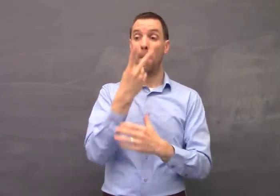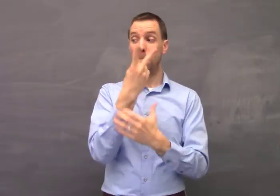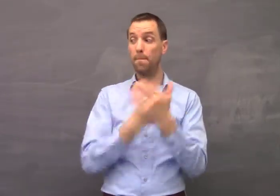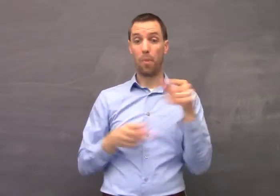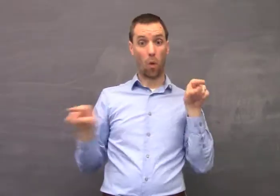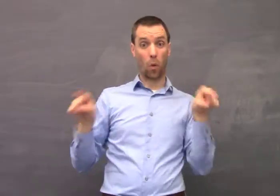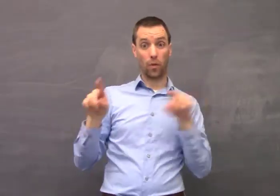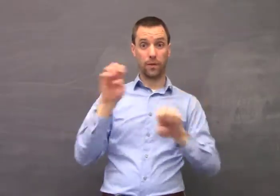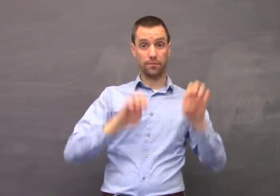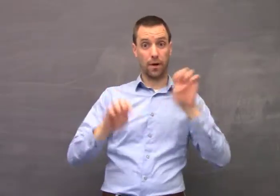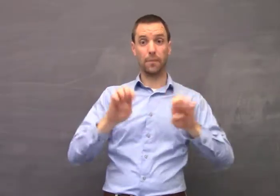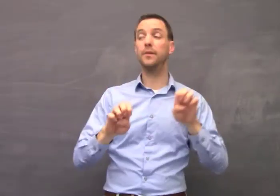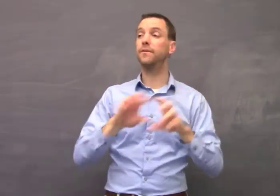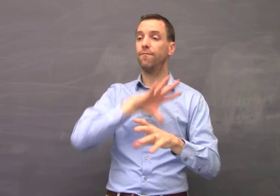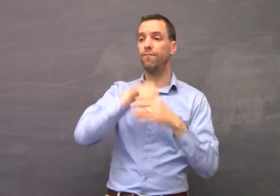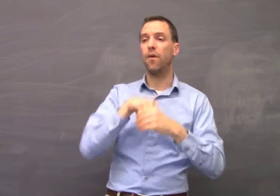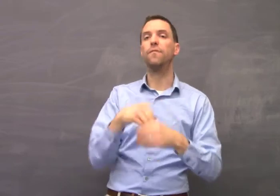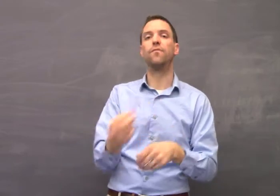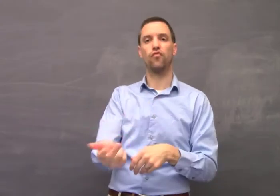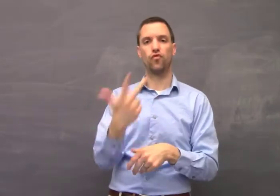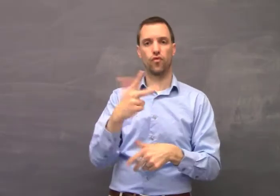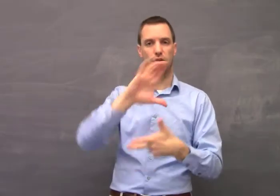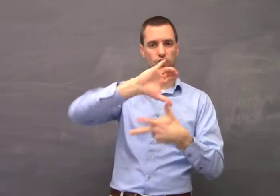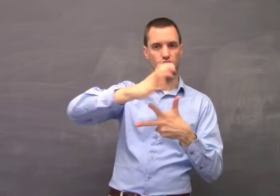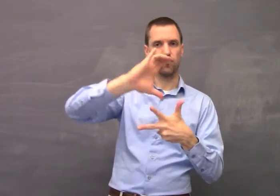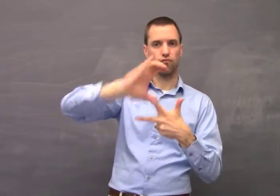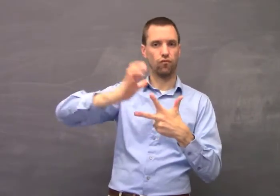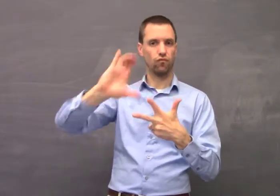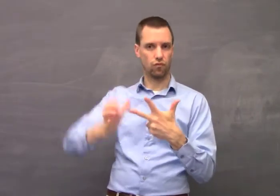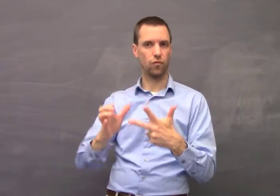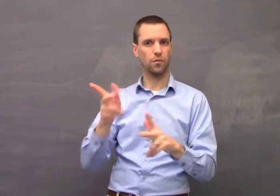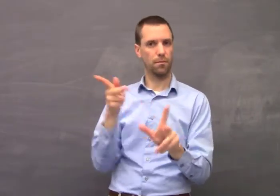In both experiments, there were three groups of participants.